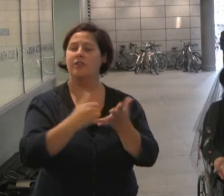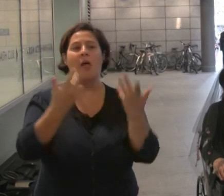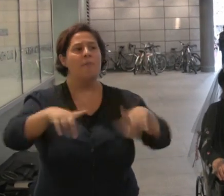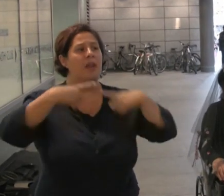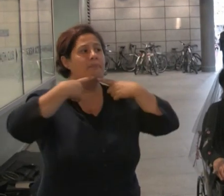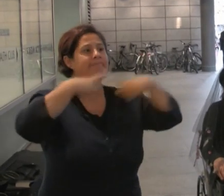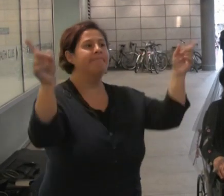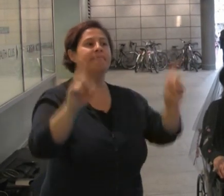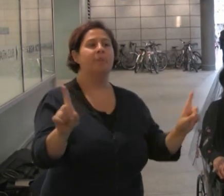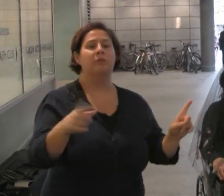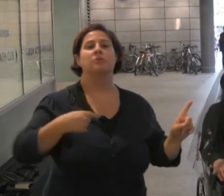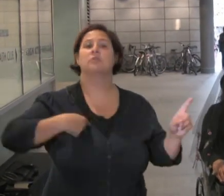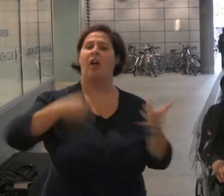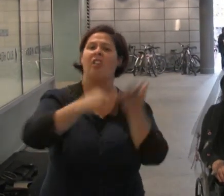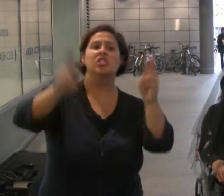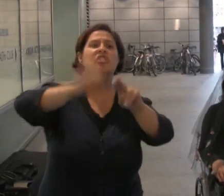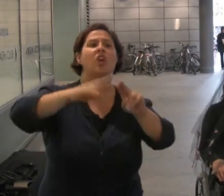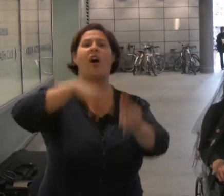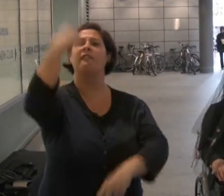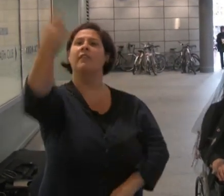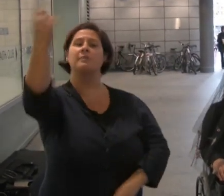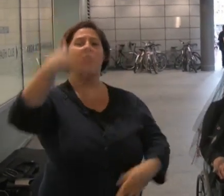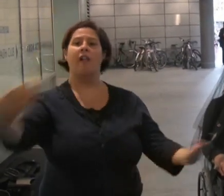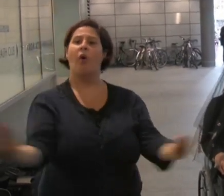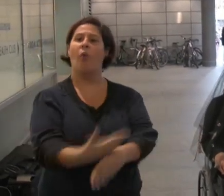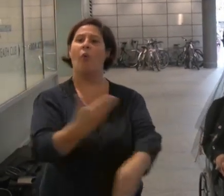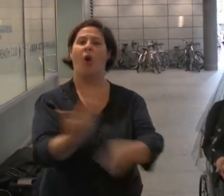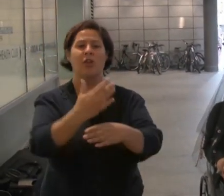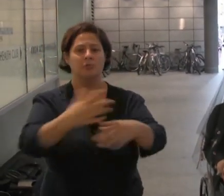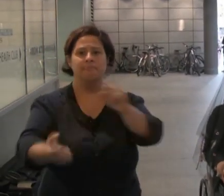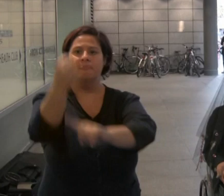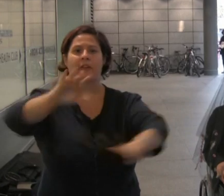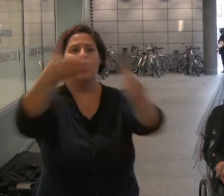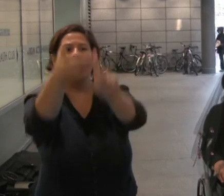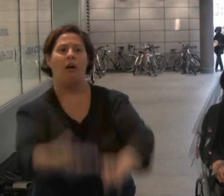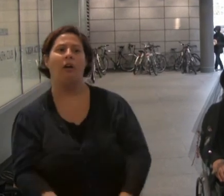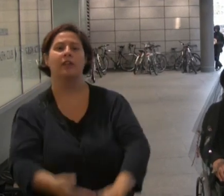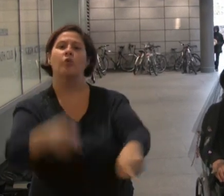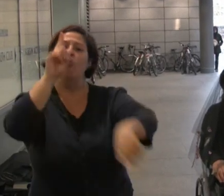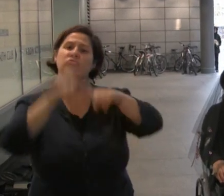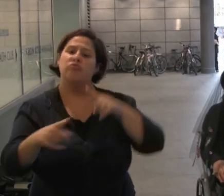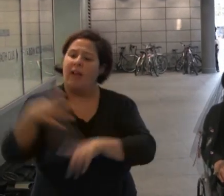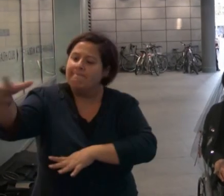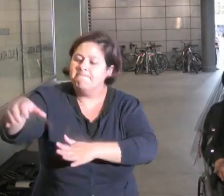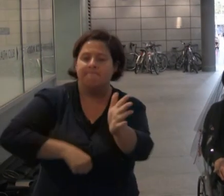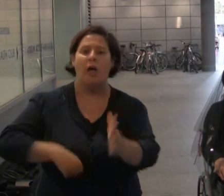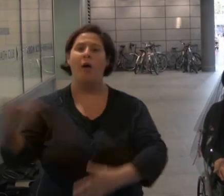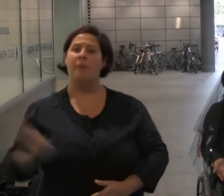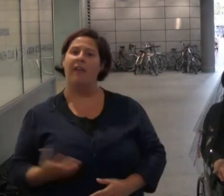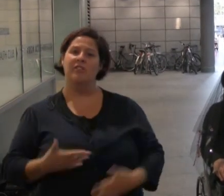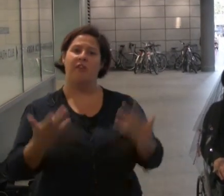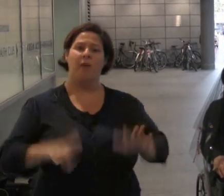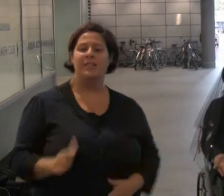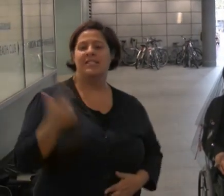suspected, that the staff of Atos worked to fulfil pre-set targets in order to remove benefits from seven